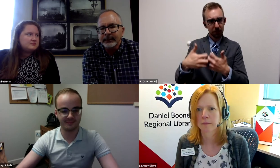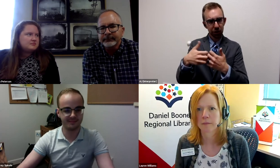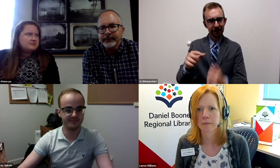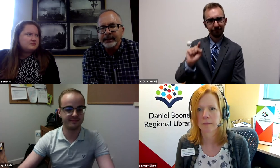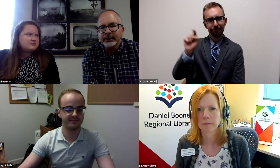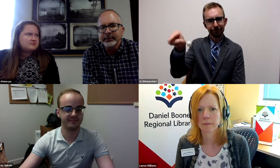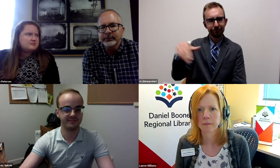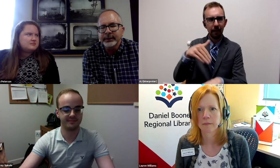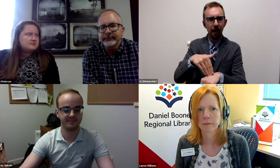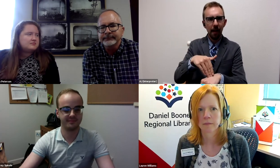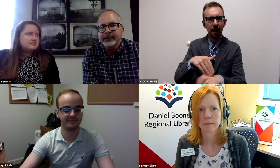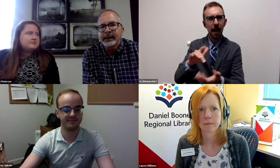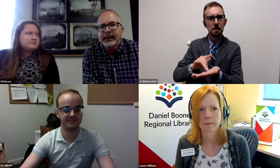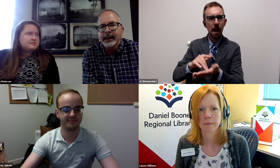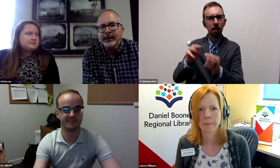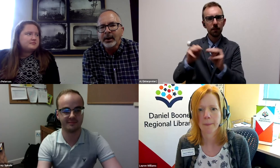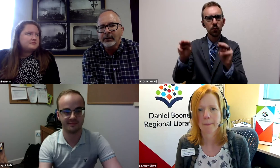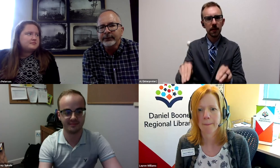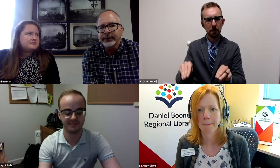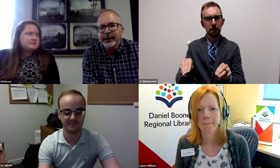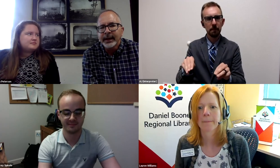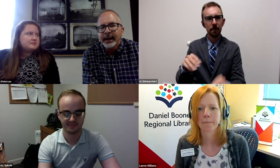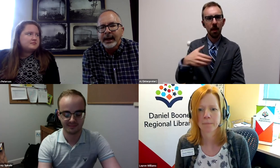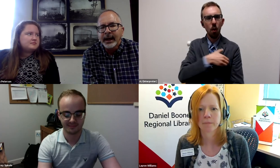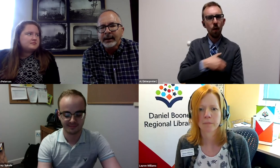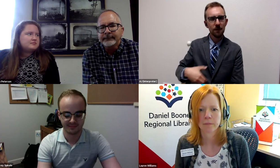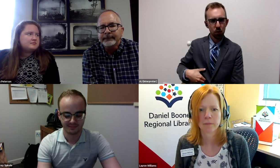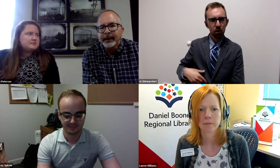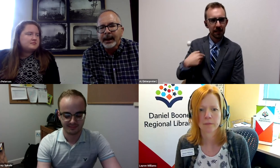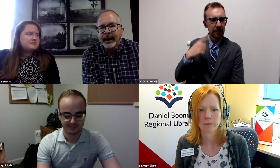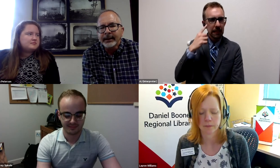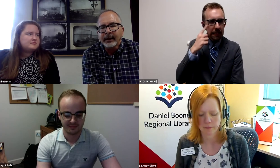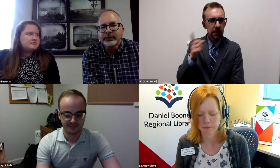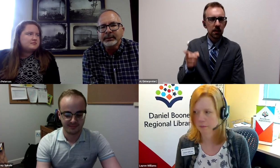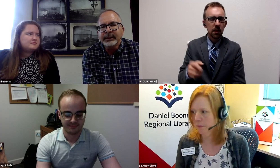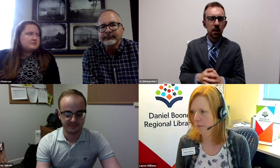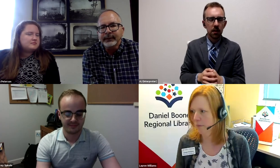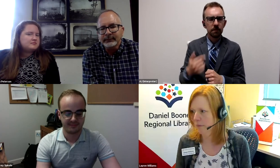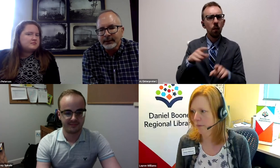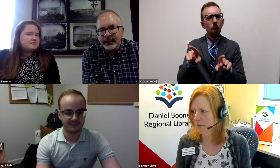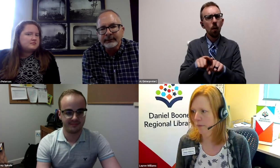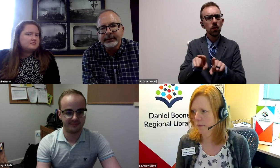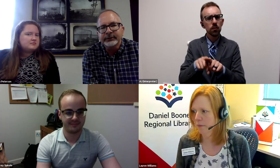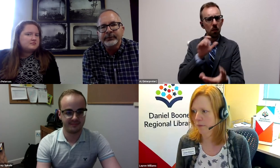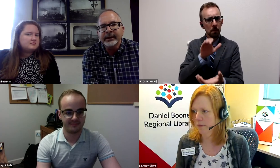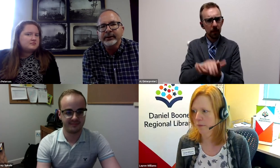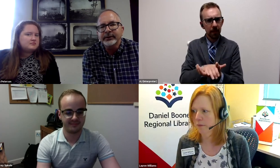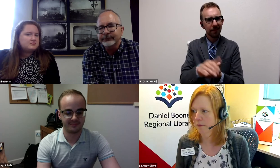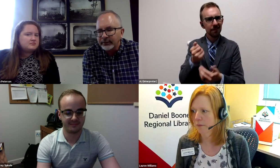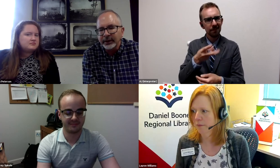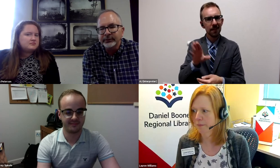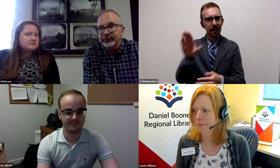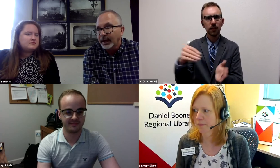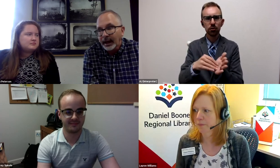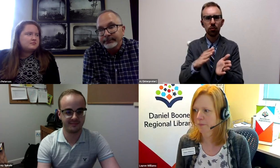medical museum at Harvard. I also believe a lot of his records,